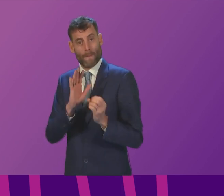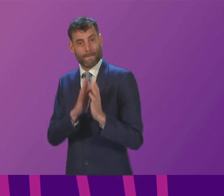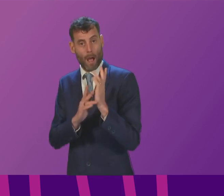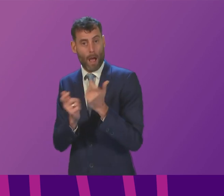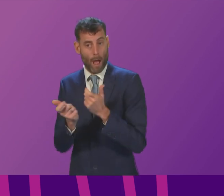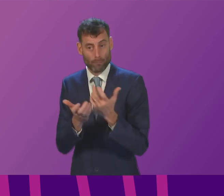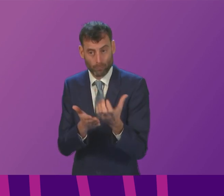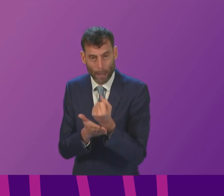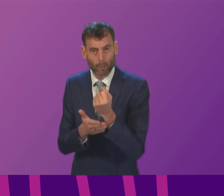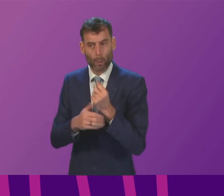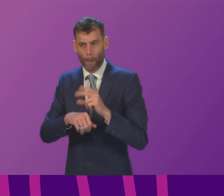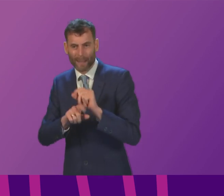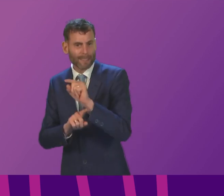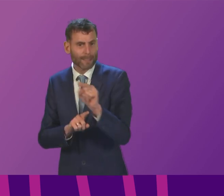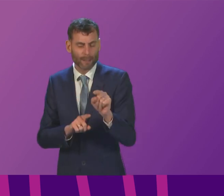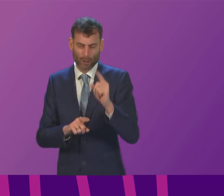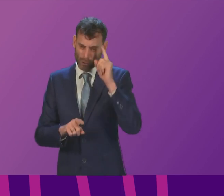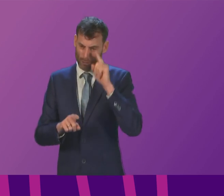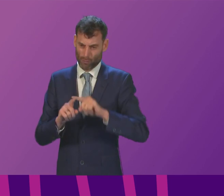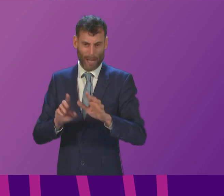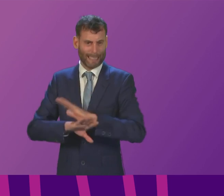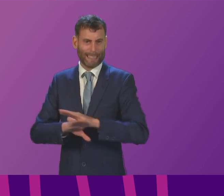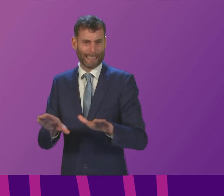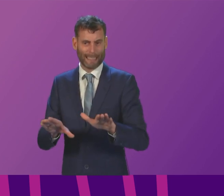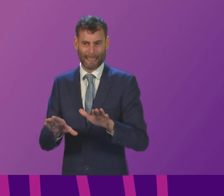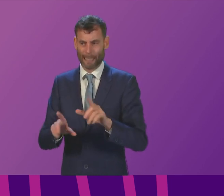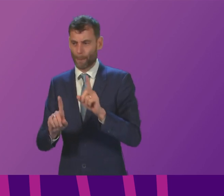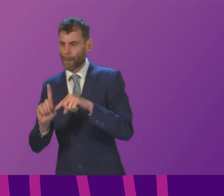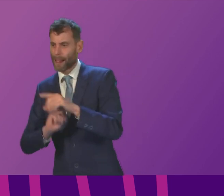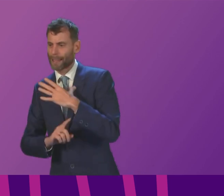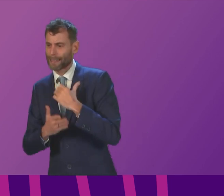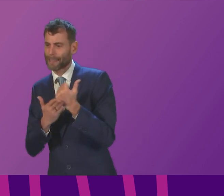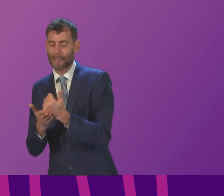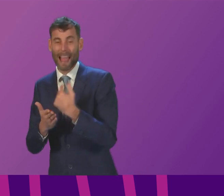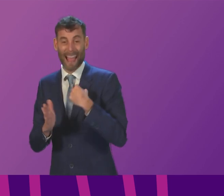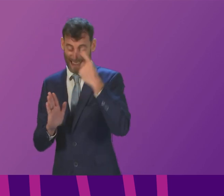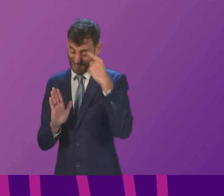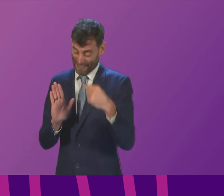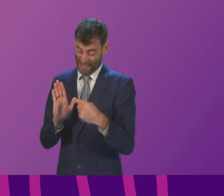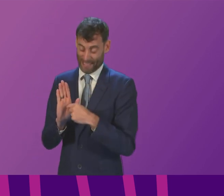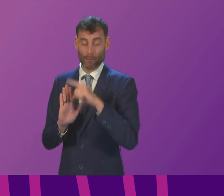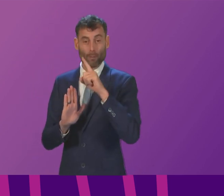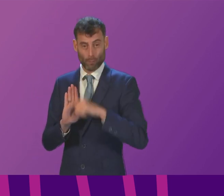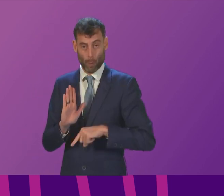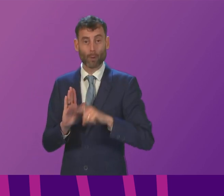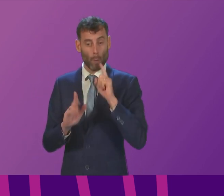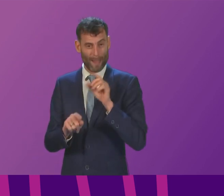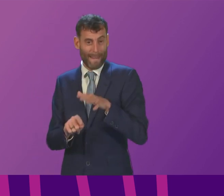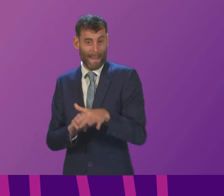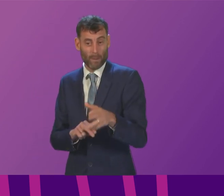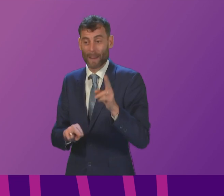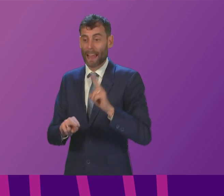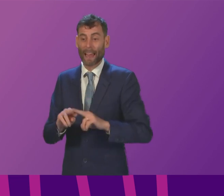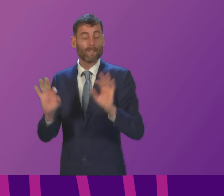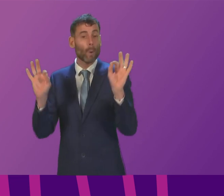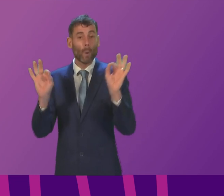to alleviate some of that impact and I think these new restrictions that are in place will make a difference if they don't make a